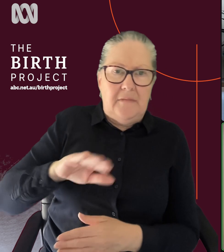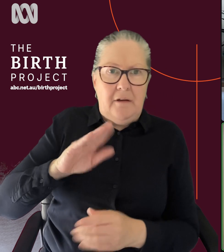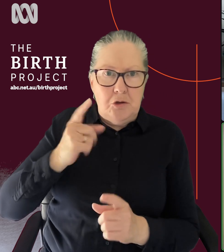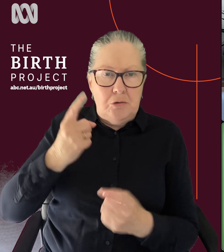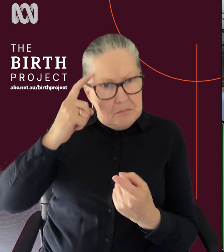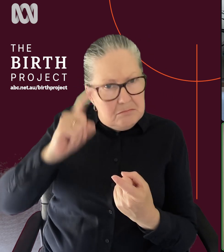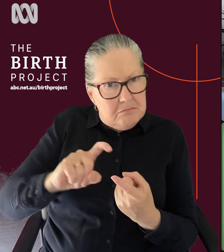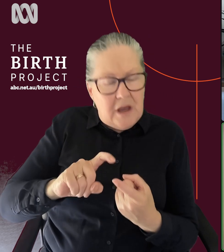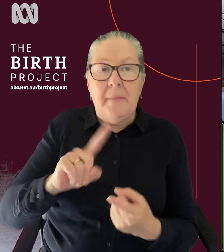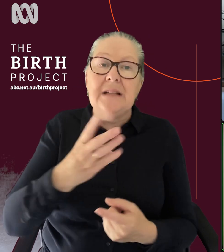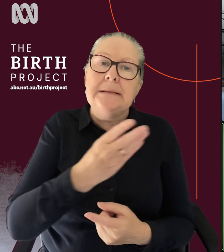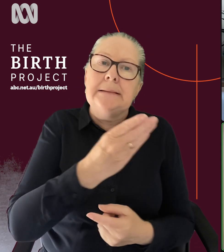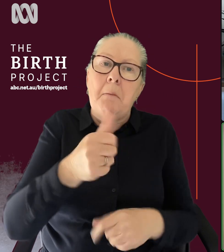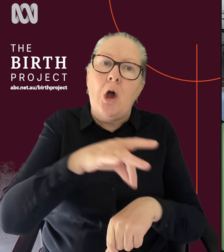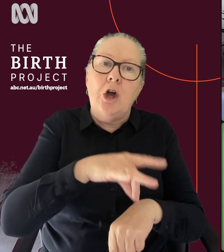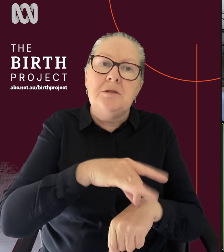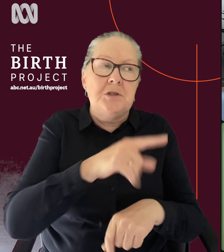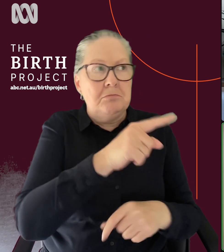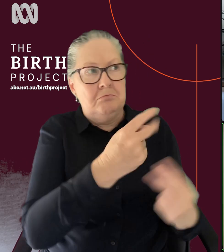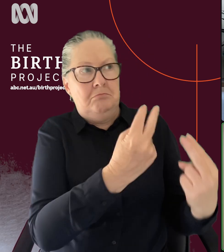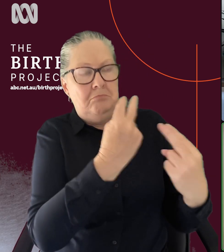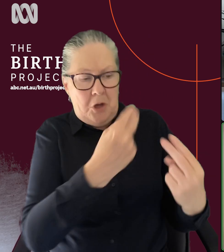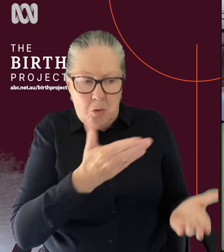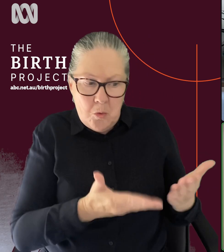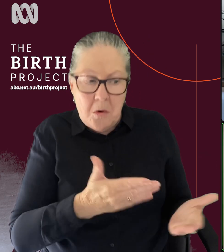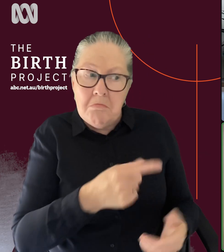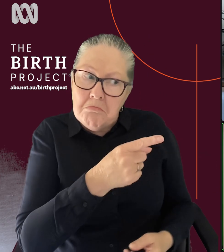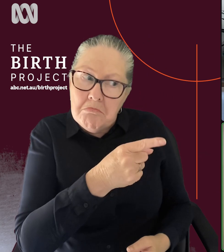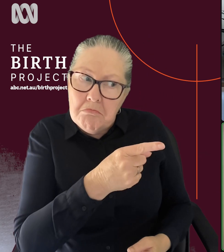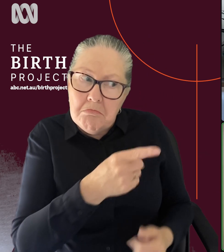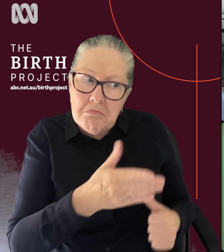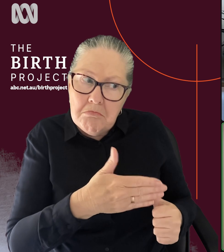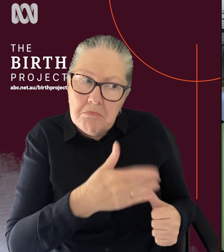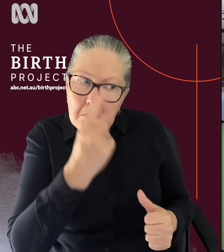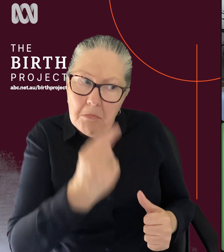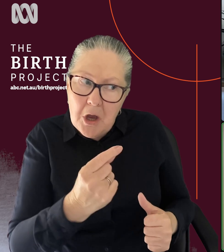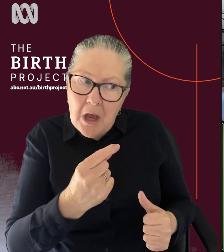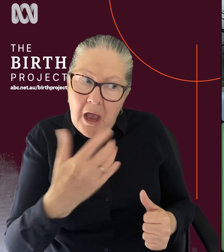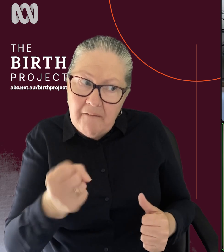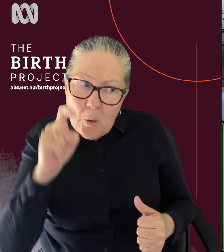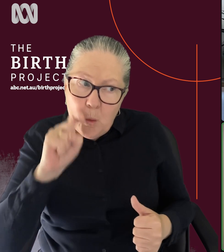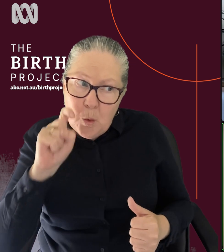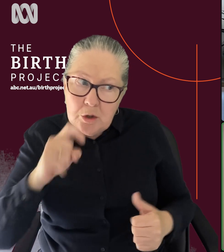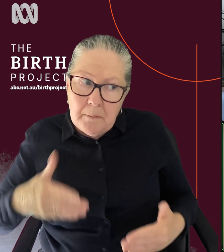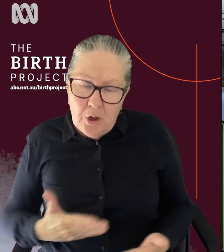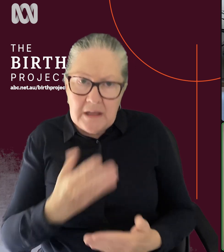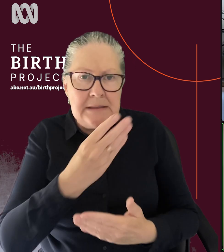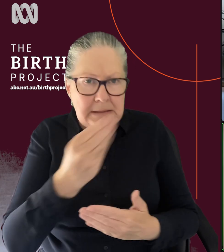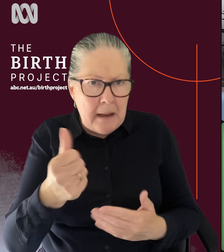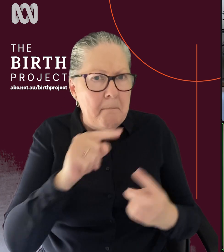however, some hospitals still use it to dictate whether you can have say a water birth. They have to be able to, um, I think there's a policy at a couple of hospitals